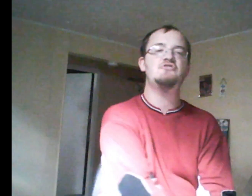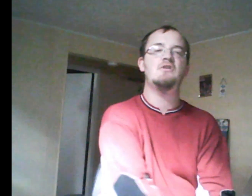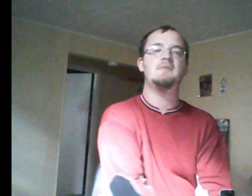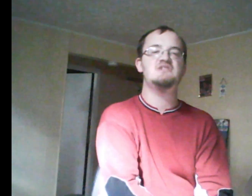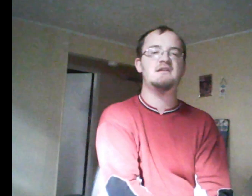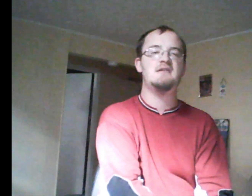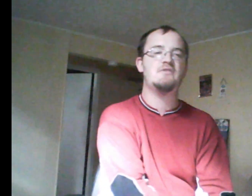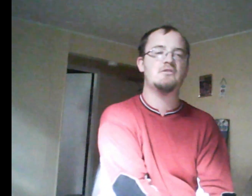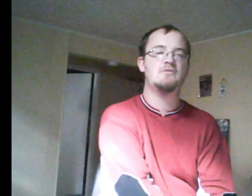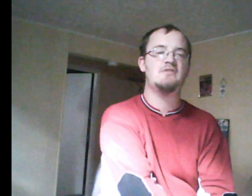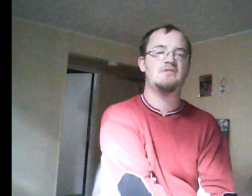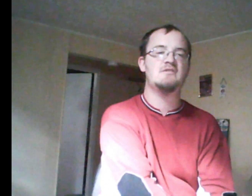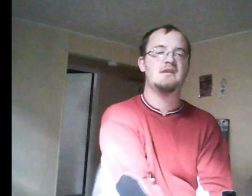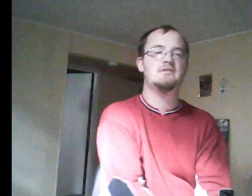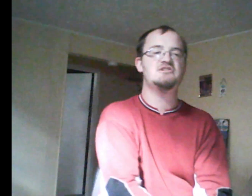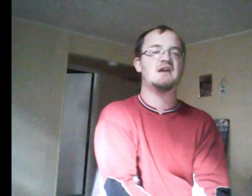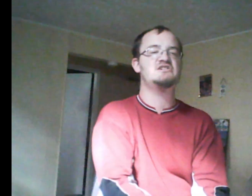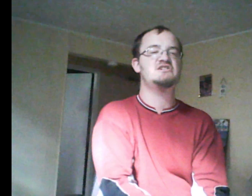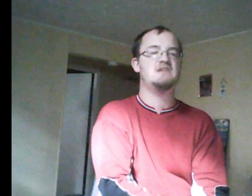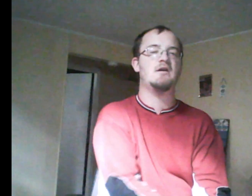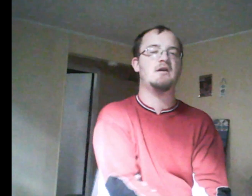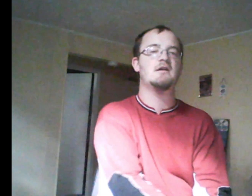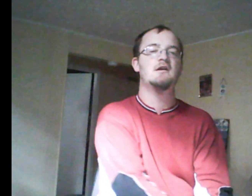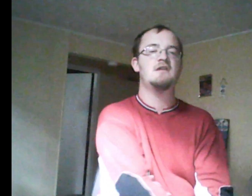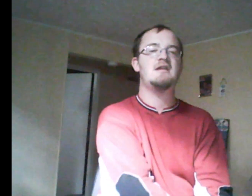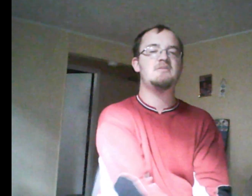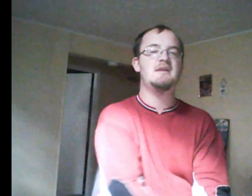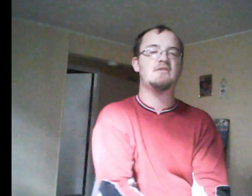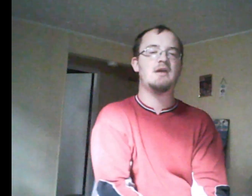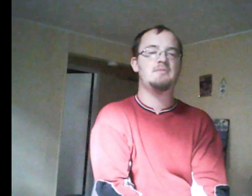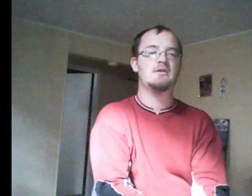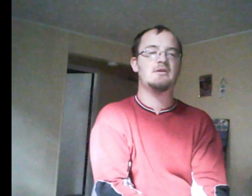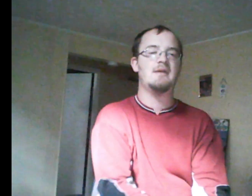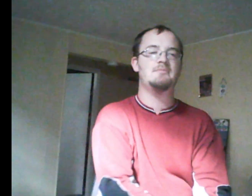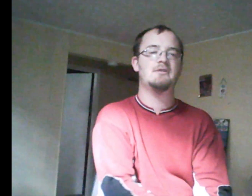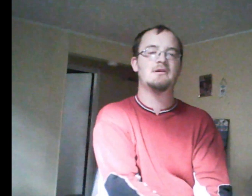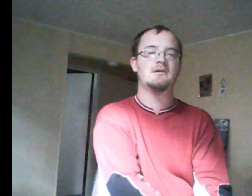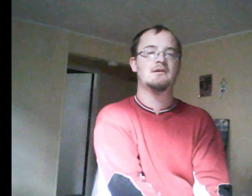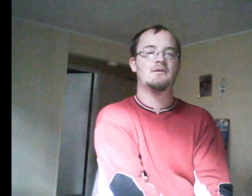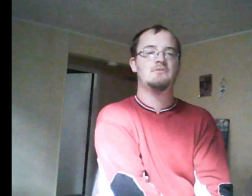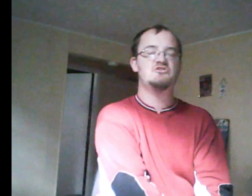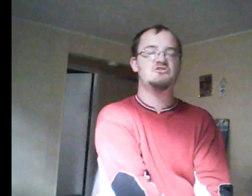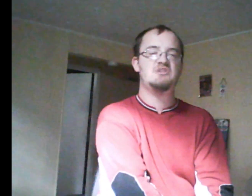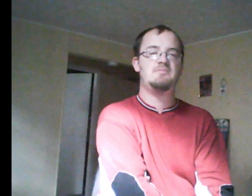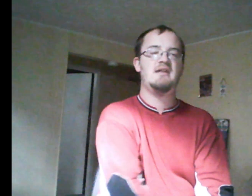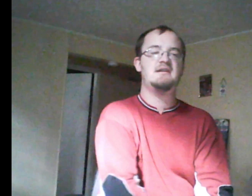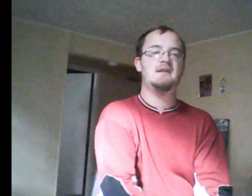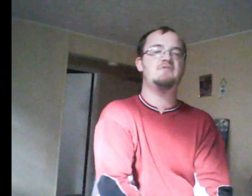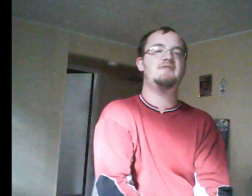up. So she played it up to fit in. Makes sense. And Mary Mortician said, I think Emma ultimately had her